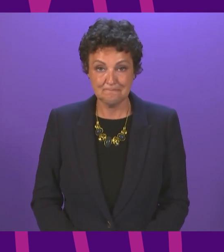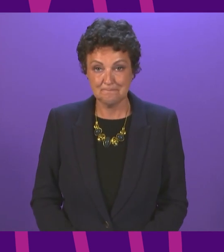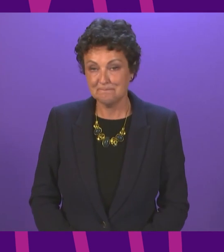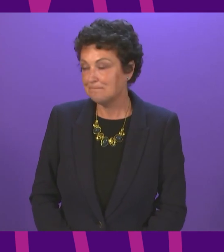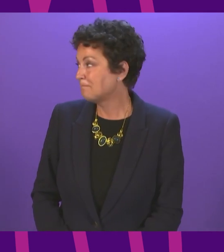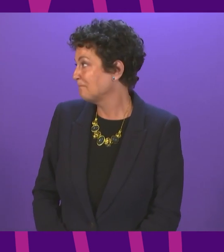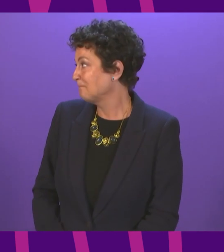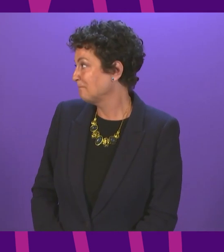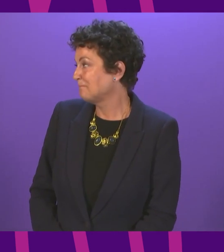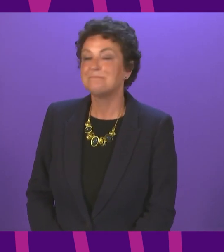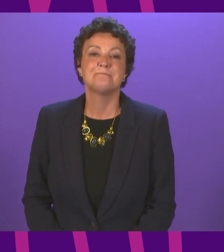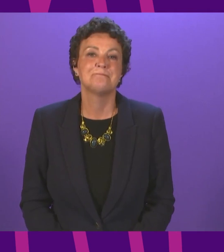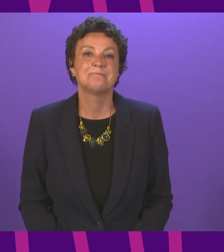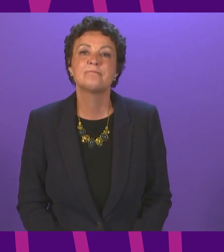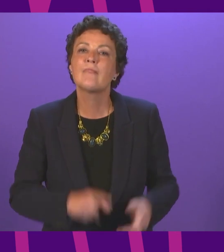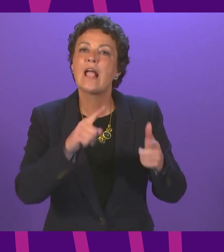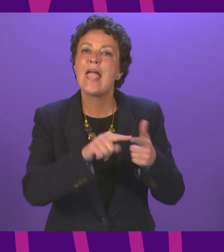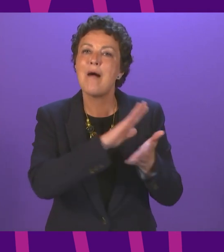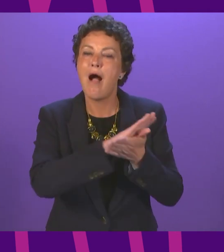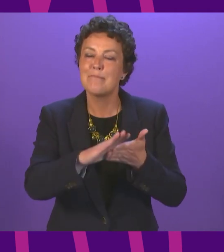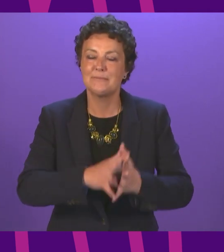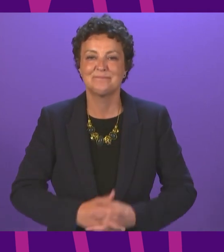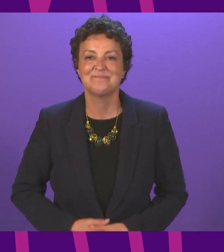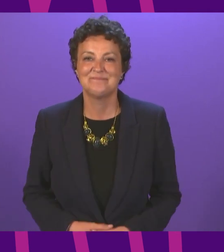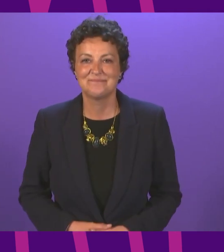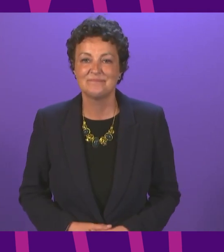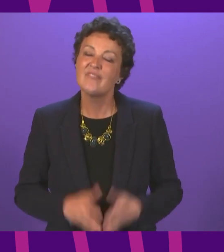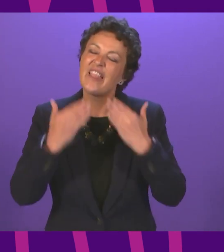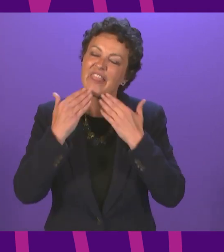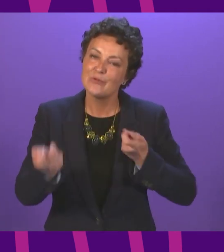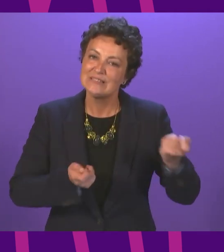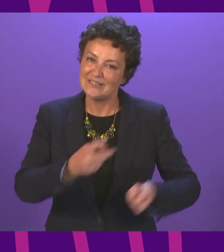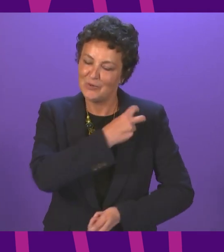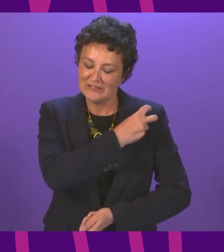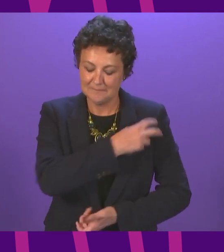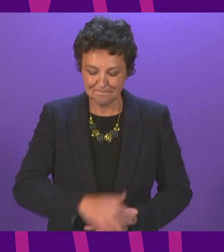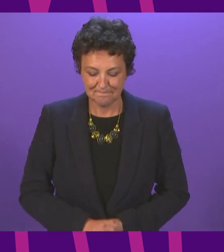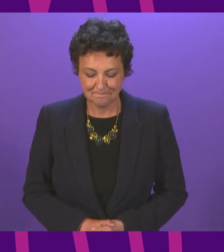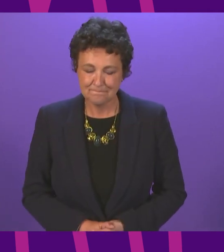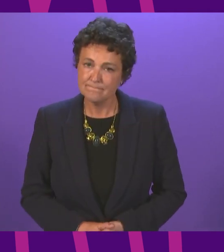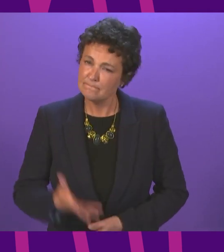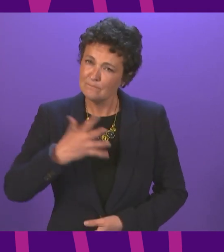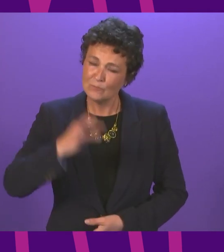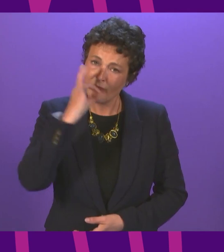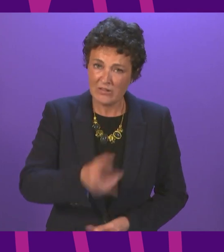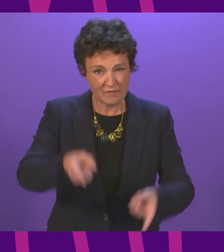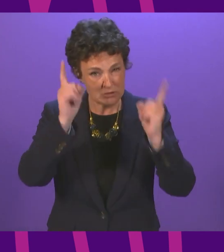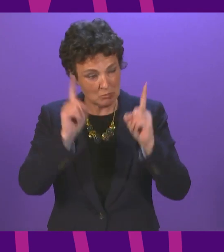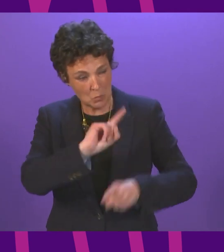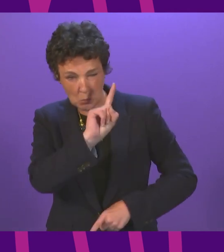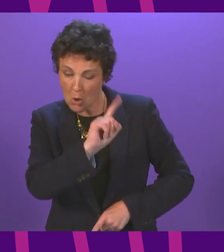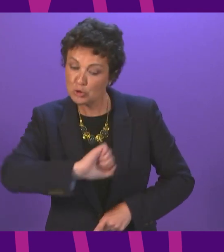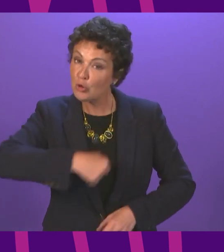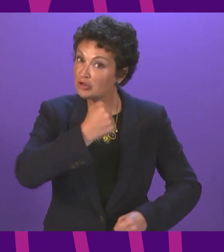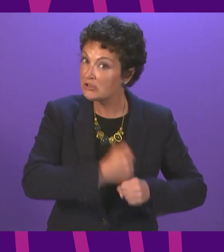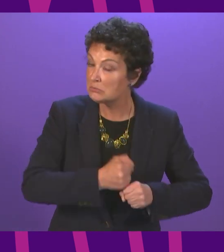I call Emma Harper to be followed by Jamie Green. Thank you, President Officer. Can I ask the First Minister what action the Scottish Government has